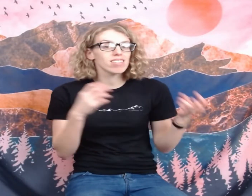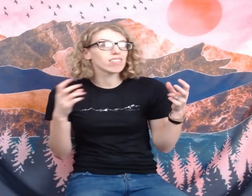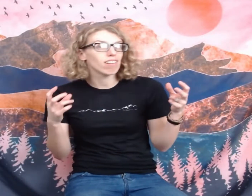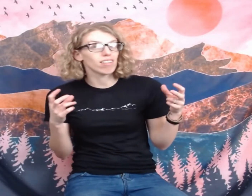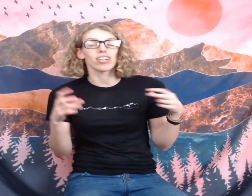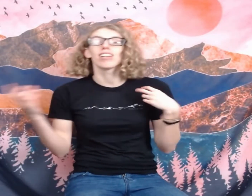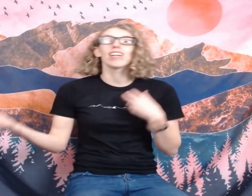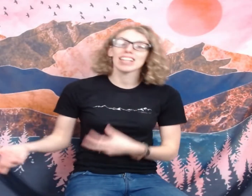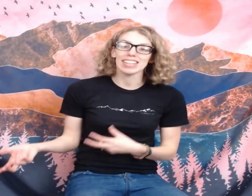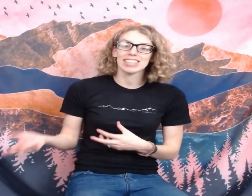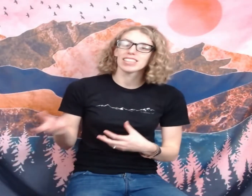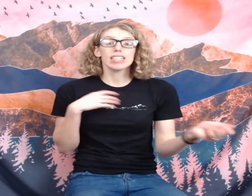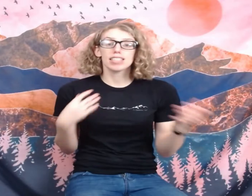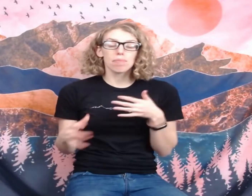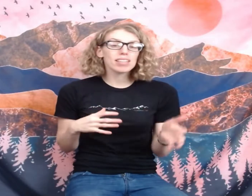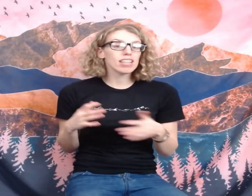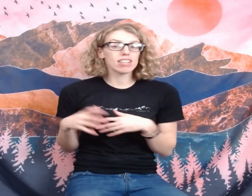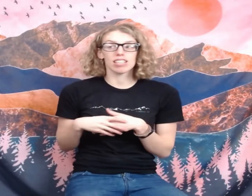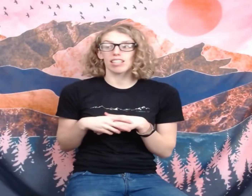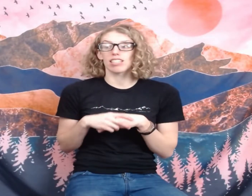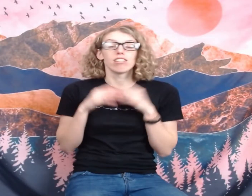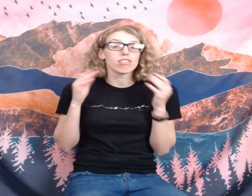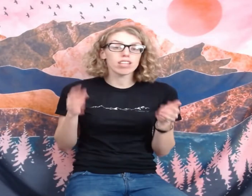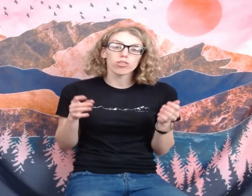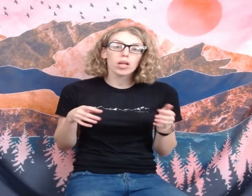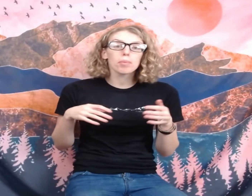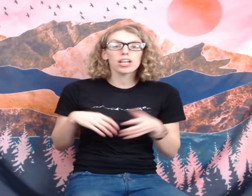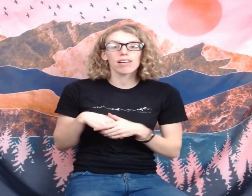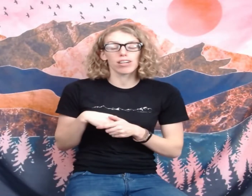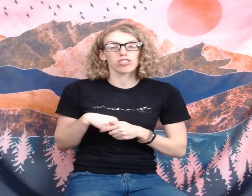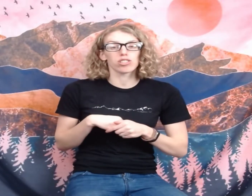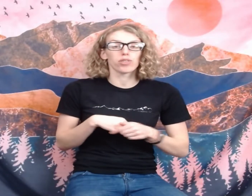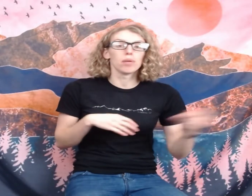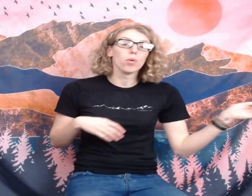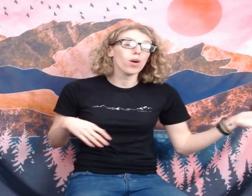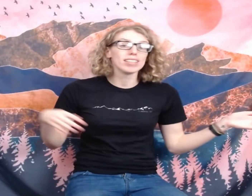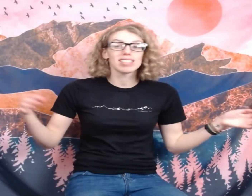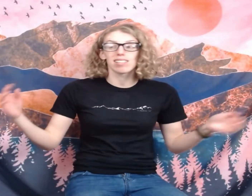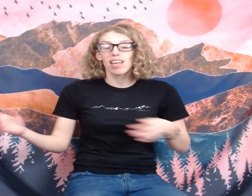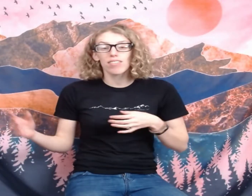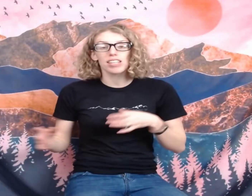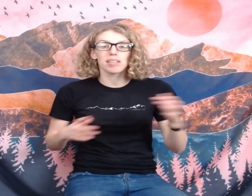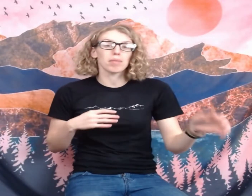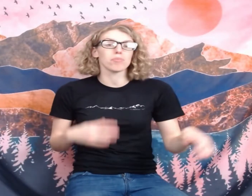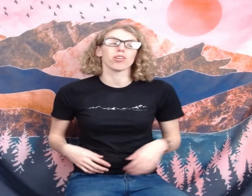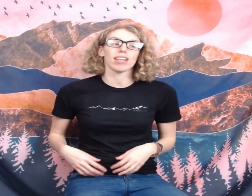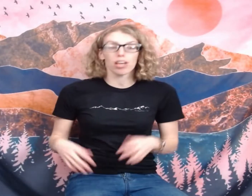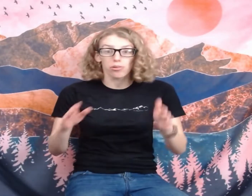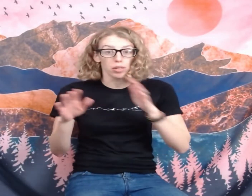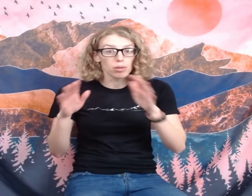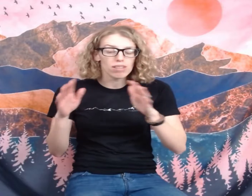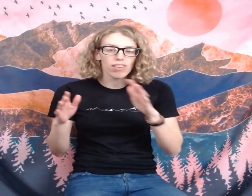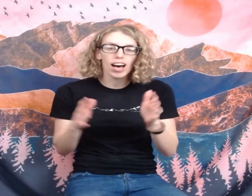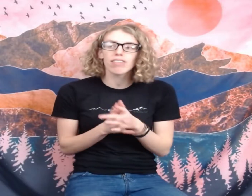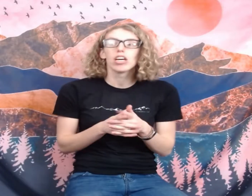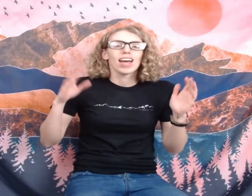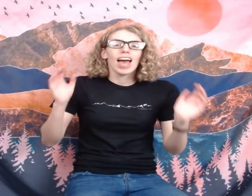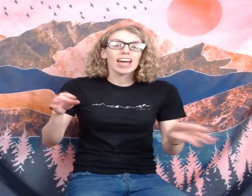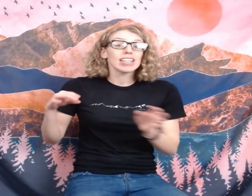our heat. Typically this is a single number it ranges from one to seven sometimes you'll get like a 3.5 and it